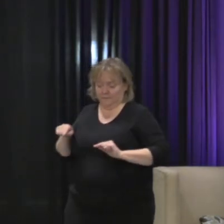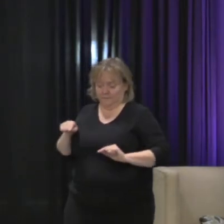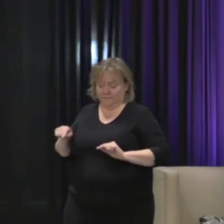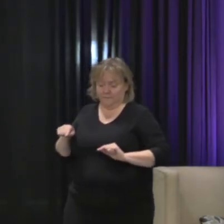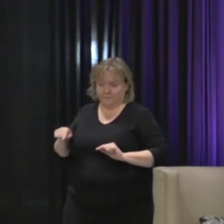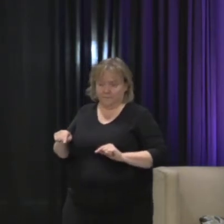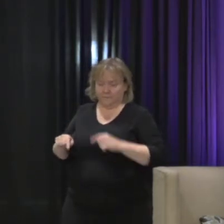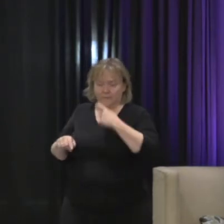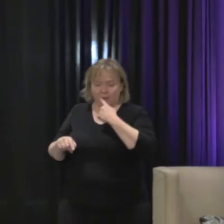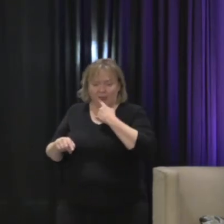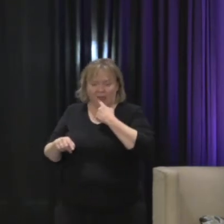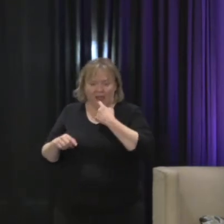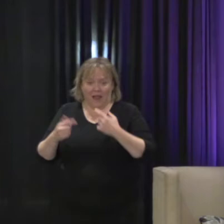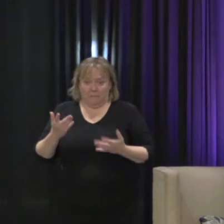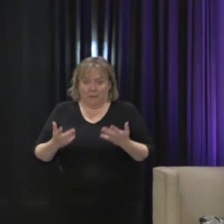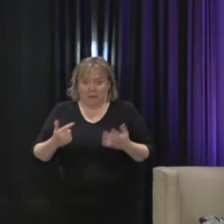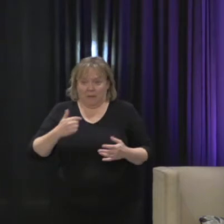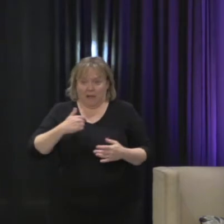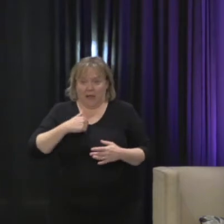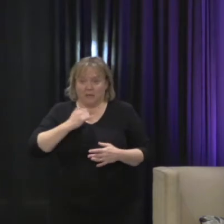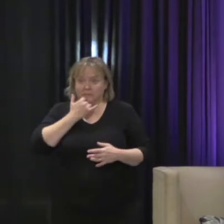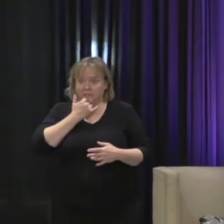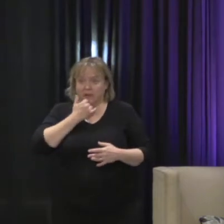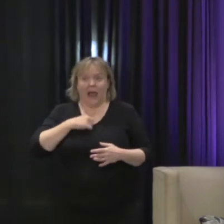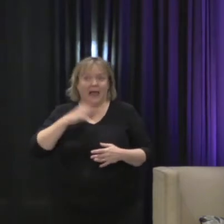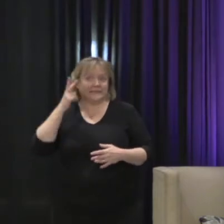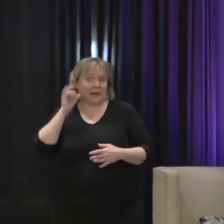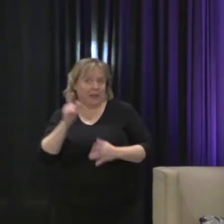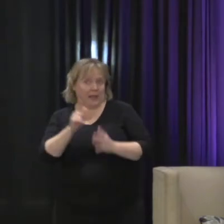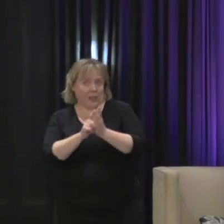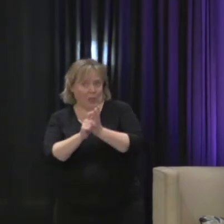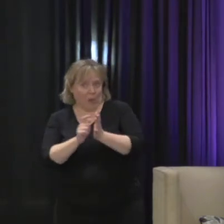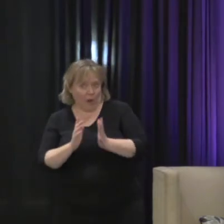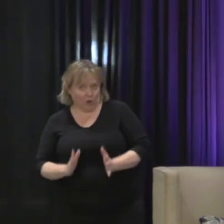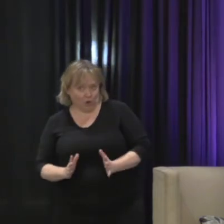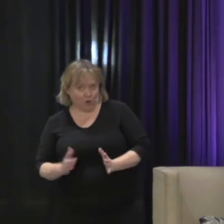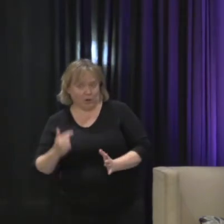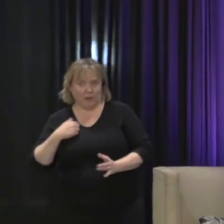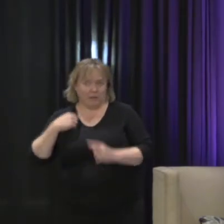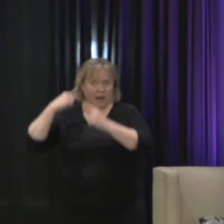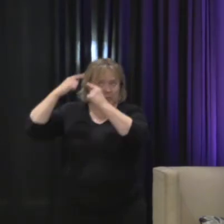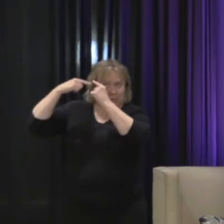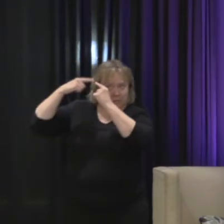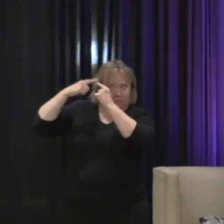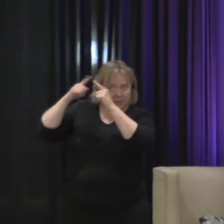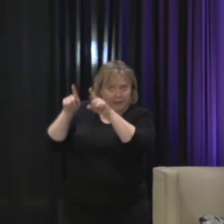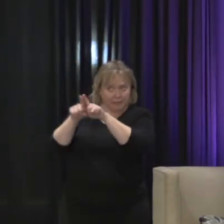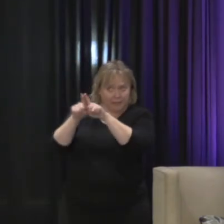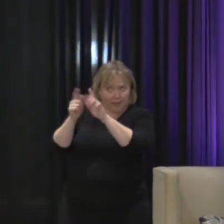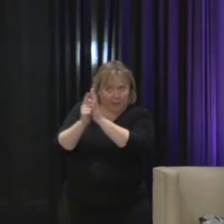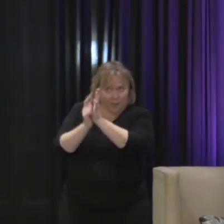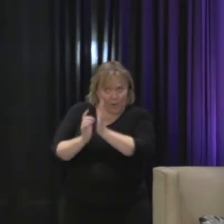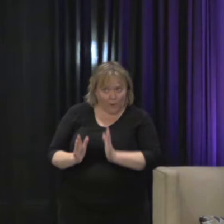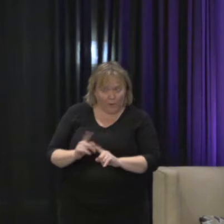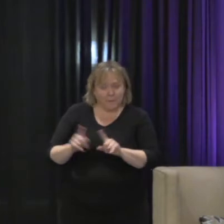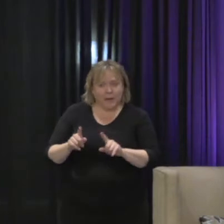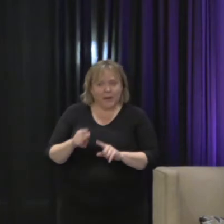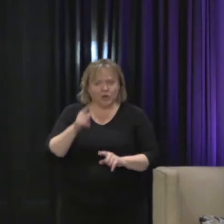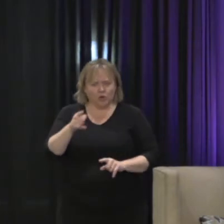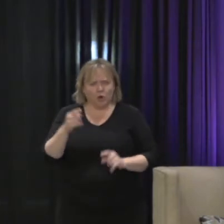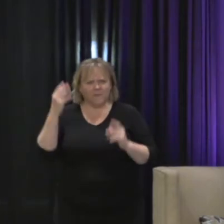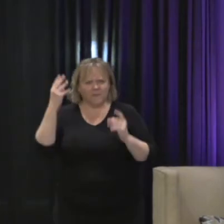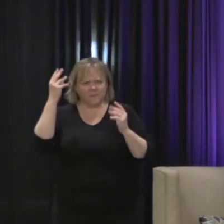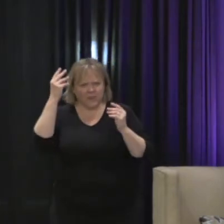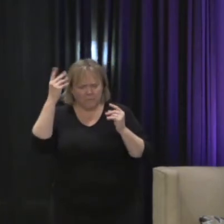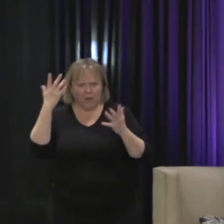I may be guilty of sounding like a lawyer here and thinking too much like a lawyer. But given that you're thinking about kind of the